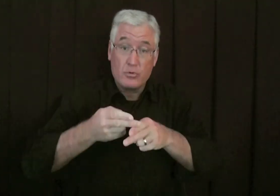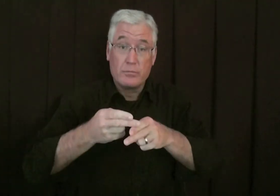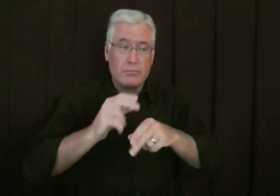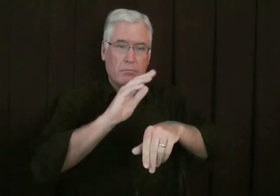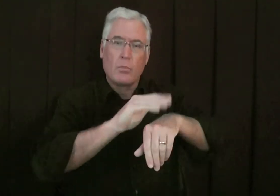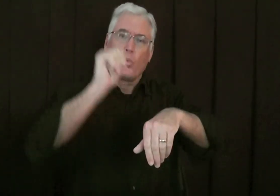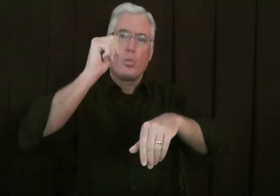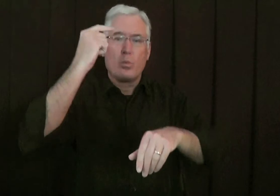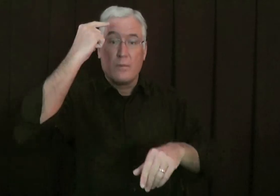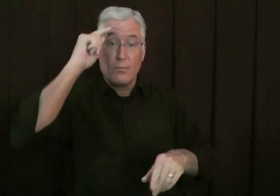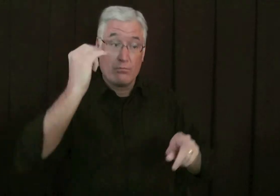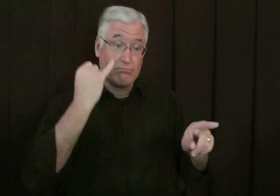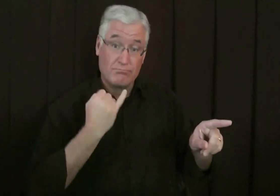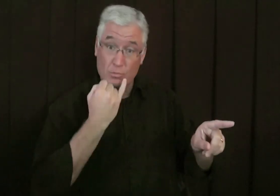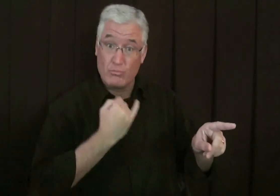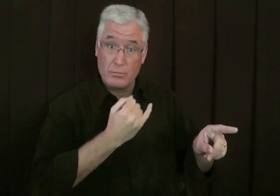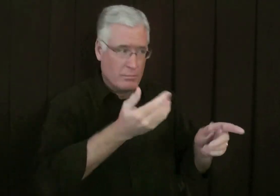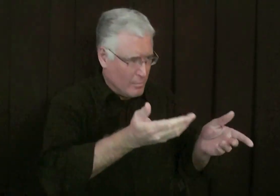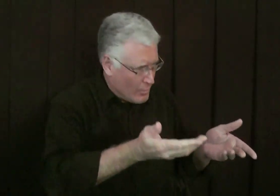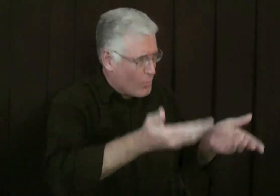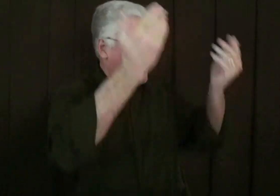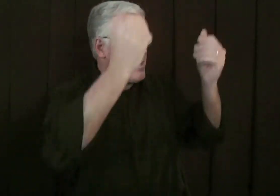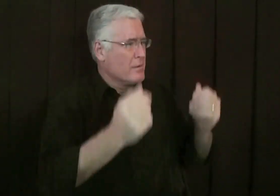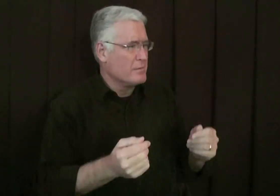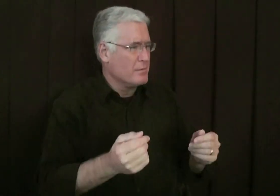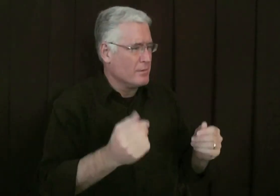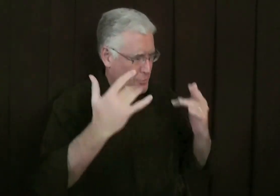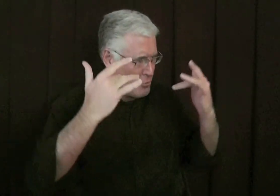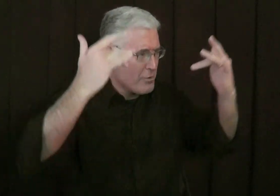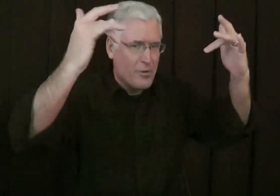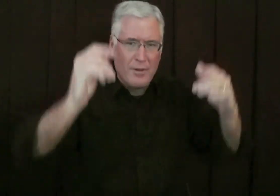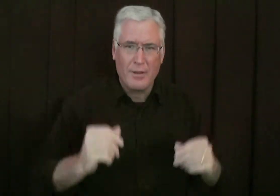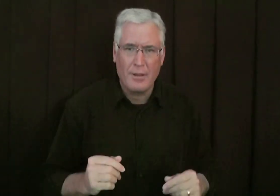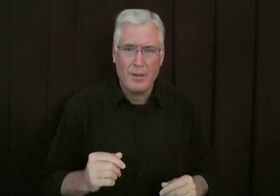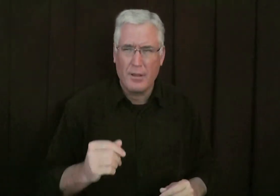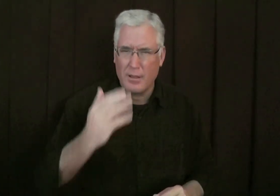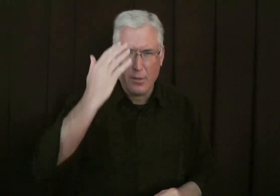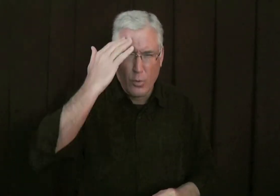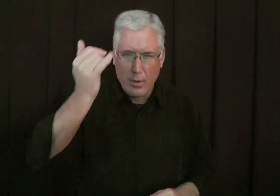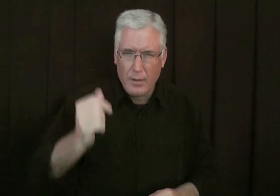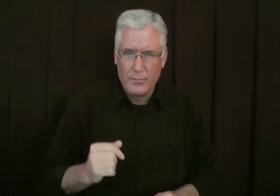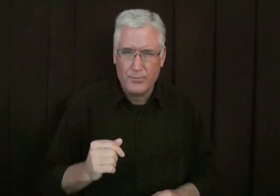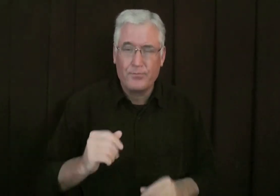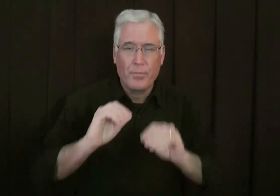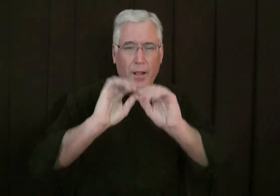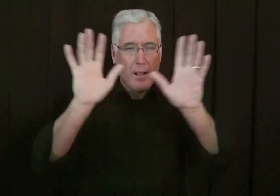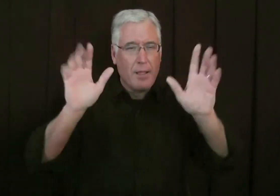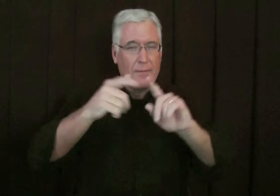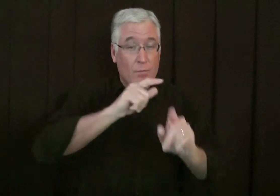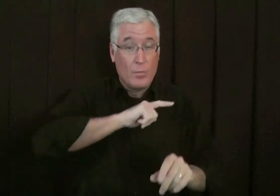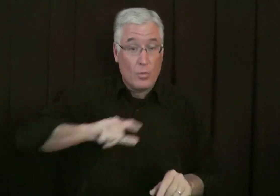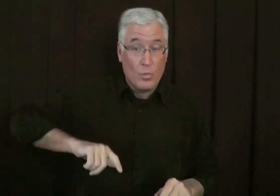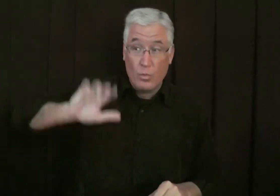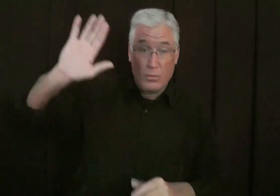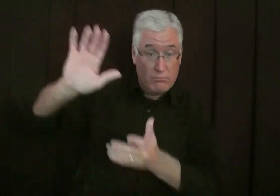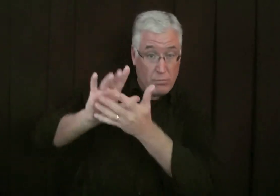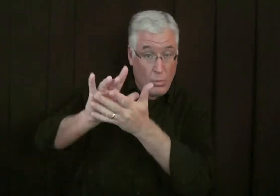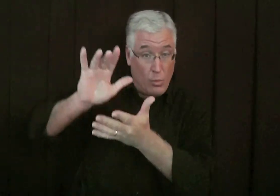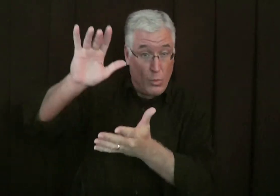Isaiah, he called the people of Israel to arise, to shine. Why? The light from the